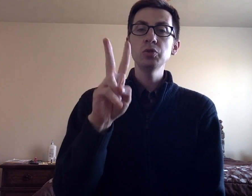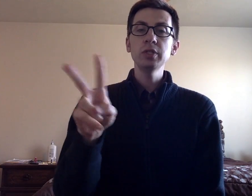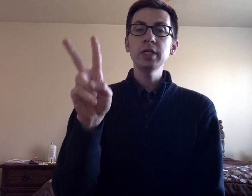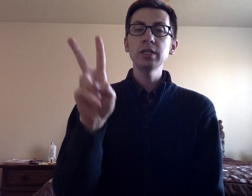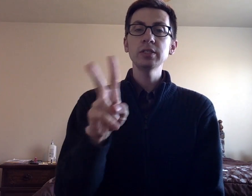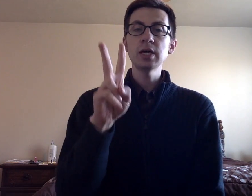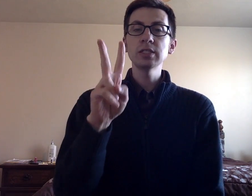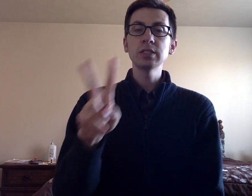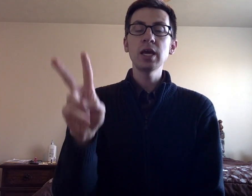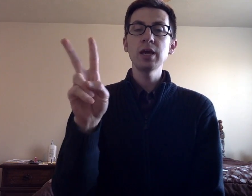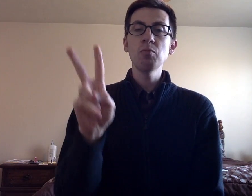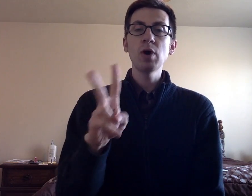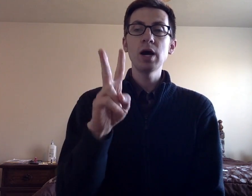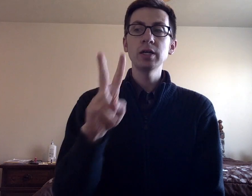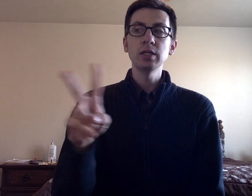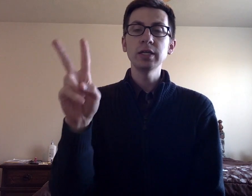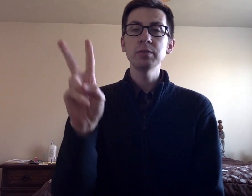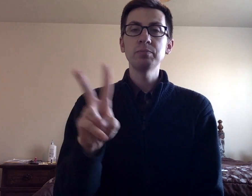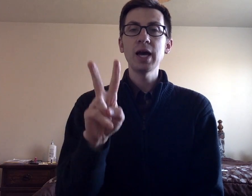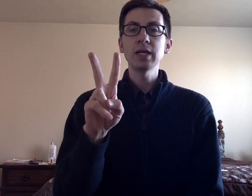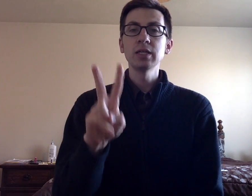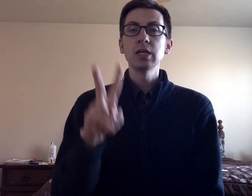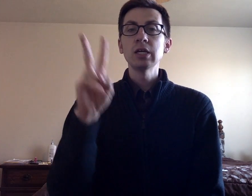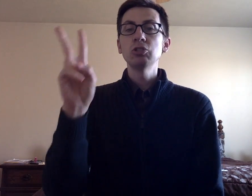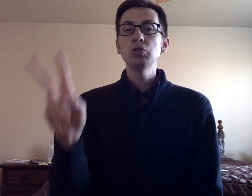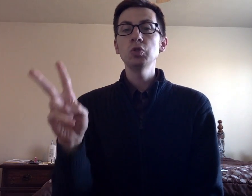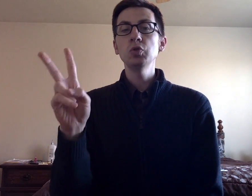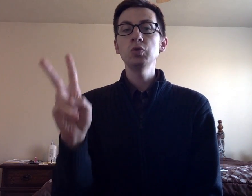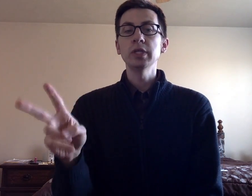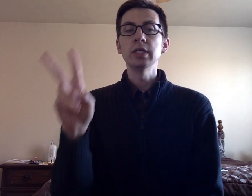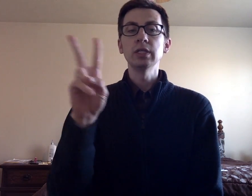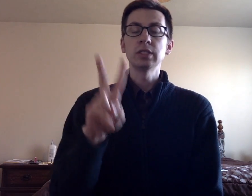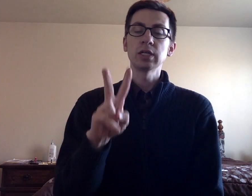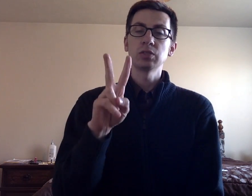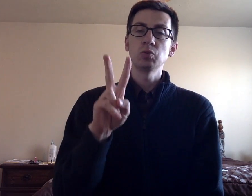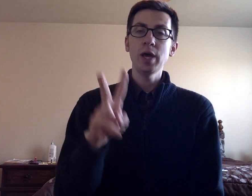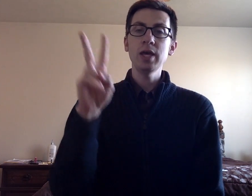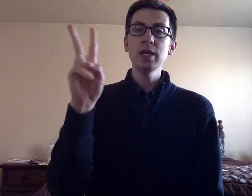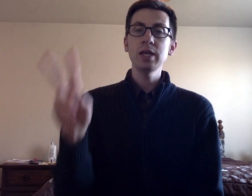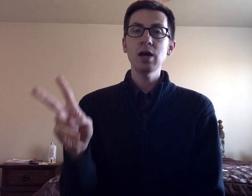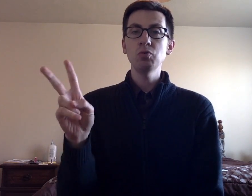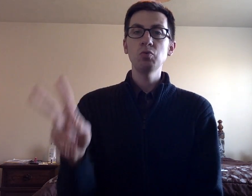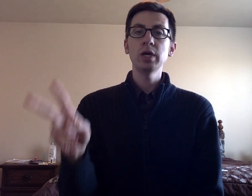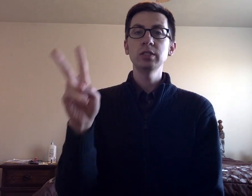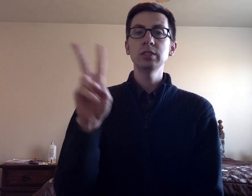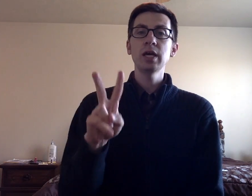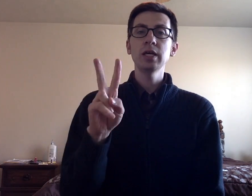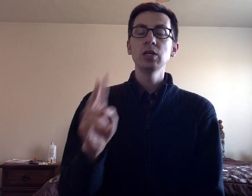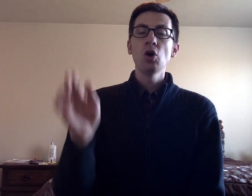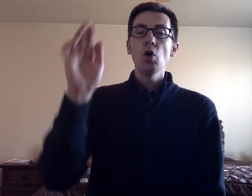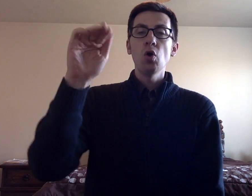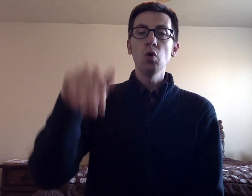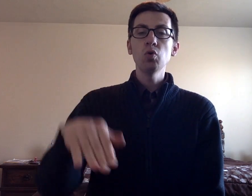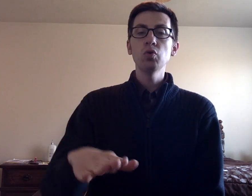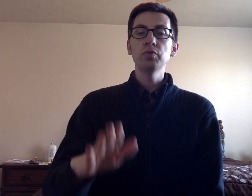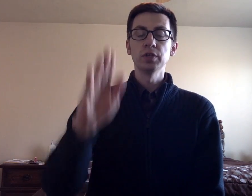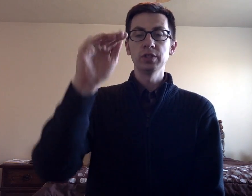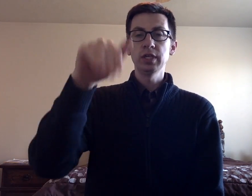little ducks came waddling back. Two little ducks went out one day over the